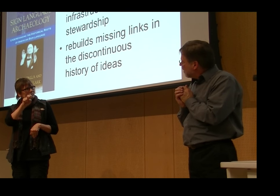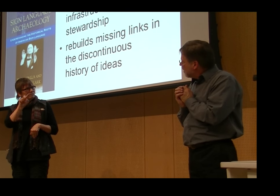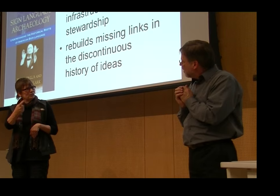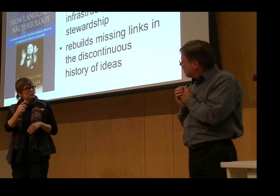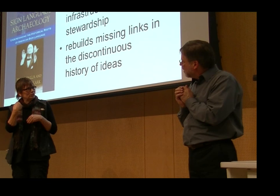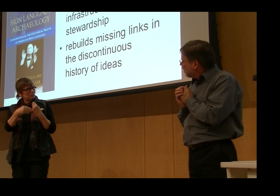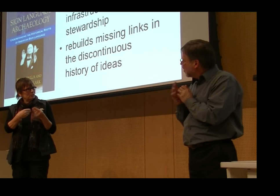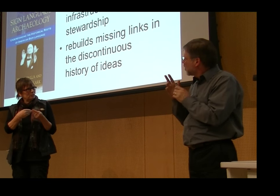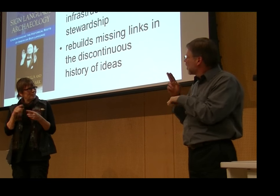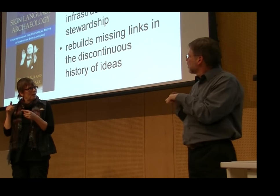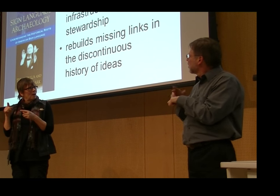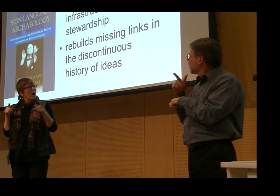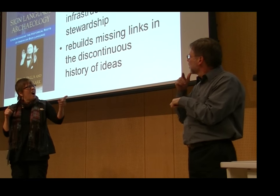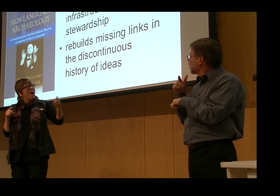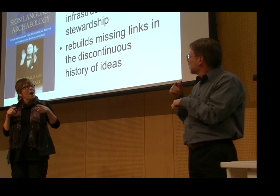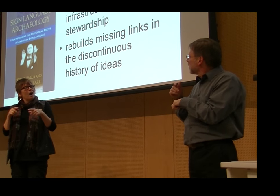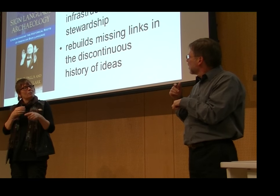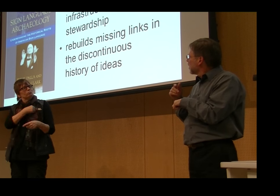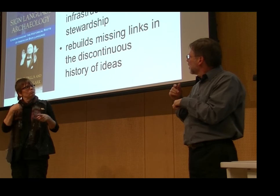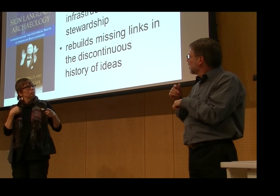do you call Clerc and Gallaudet the first generation?